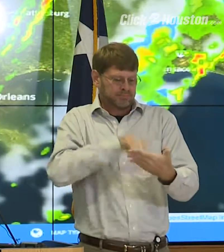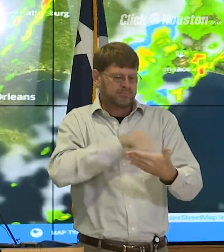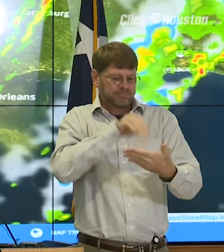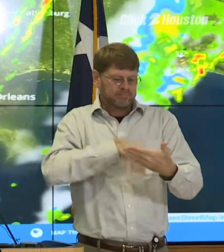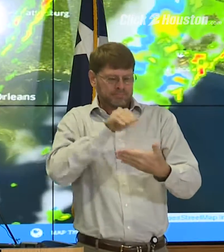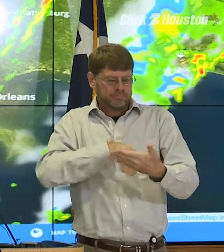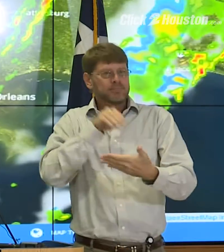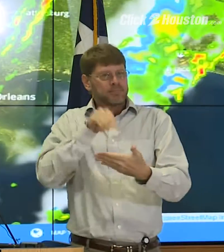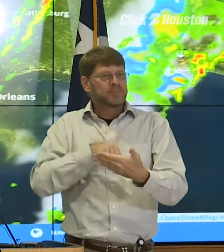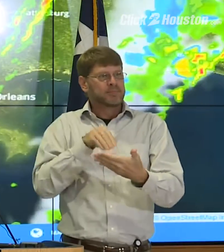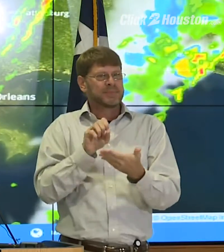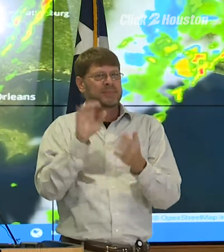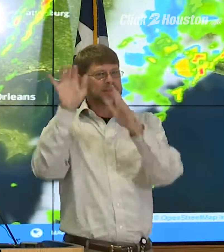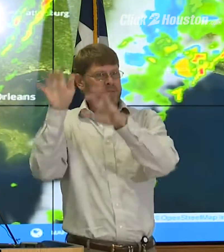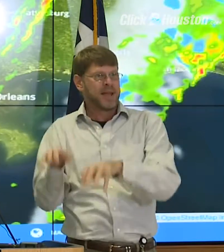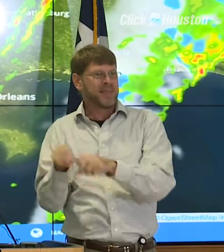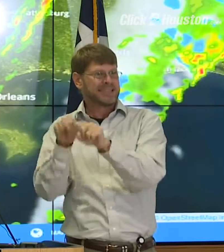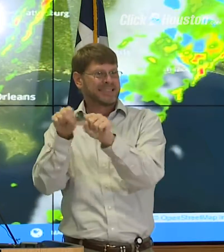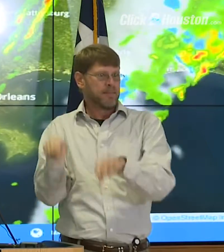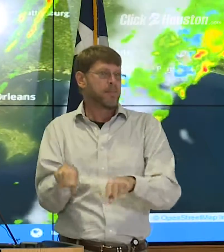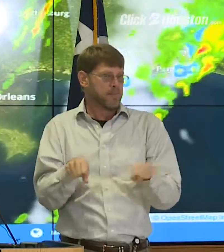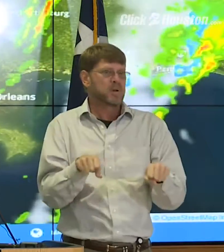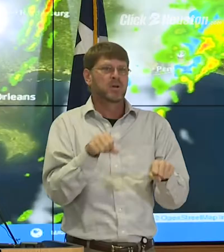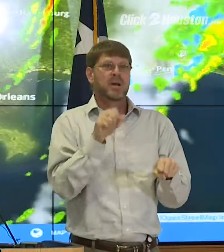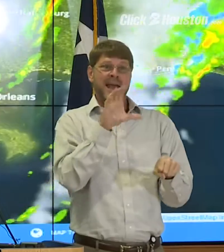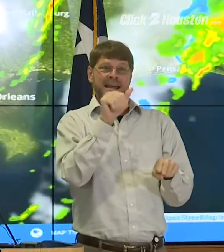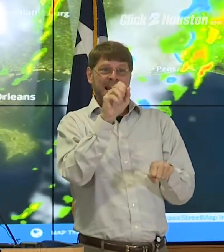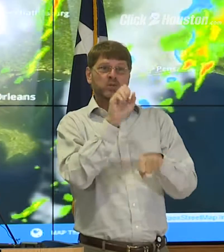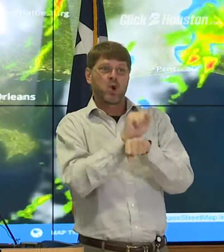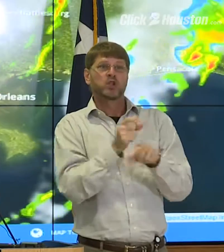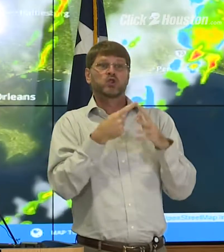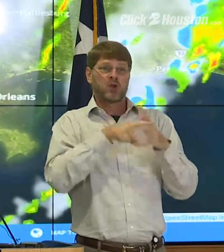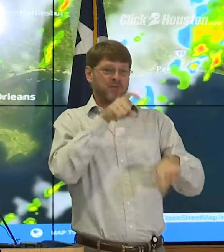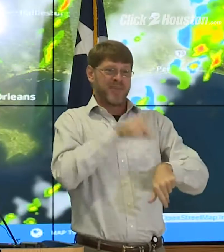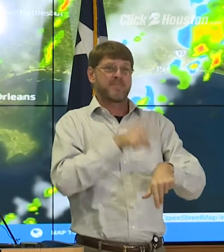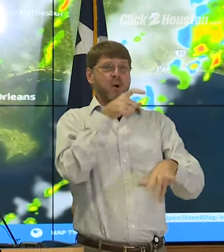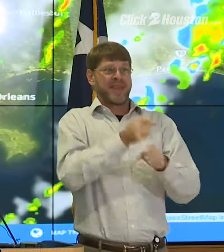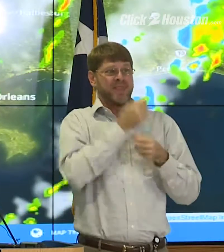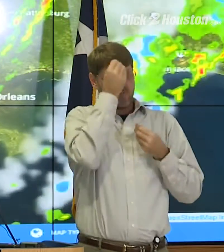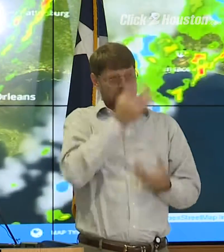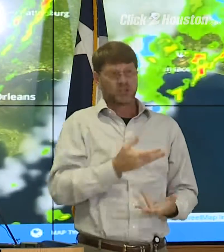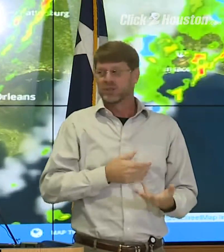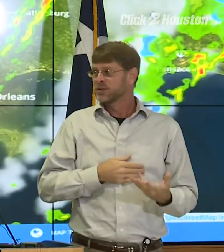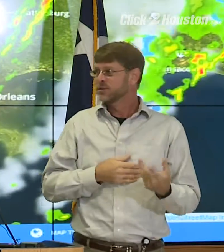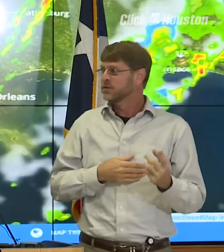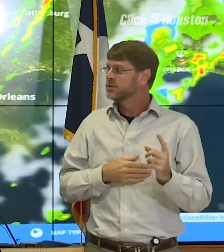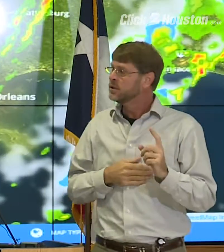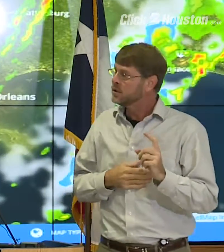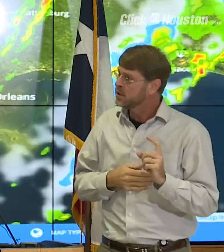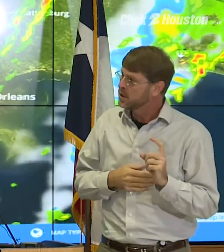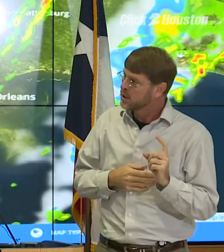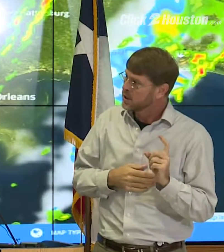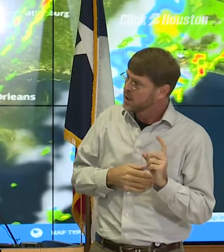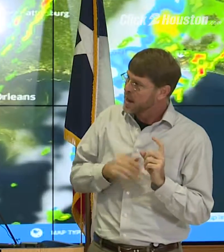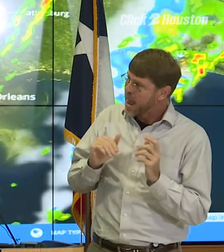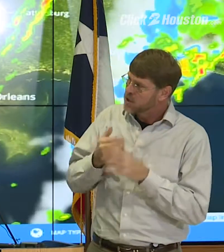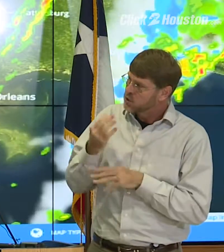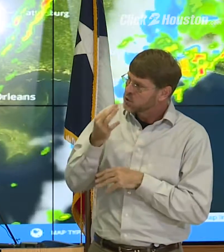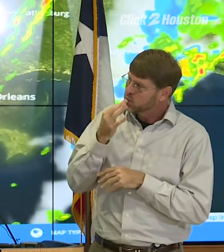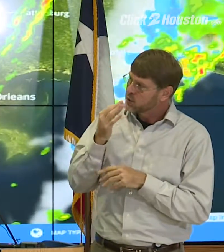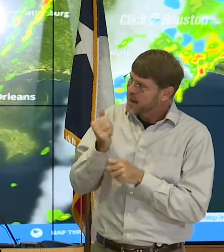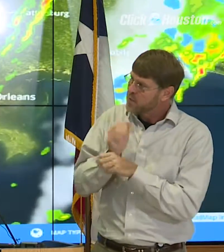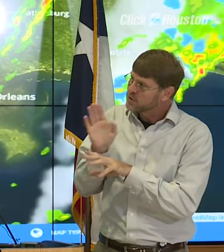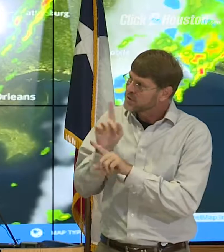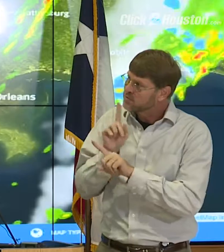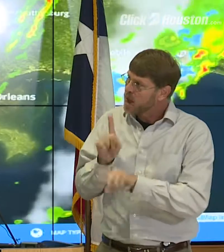out those applications, getting them into the system. Again, casework starts from that point. But if they sign up online, how soon can they get a